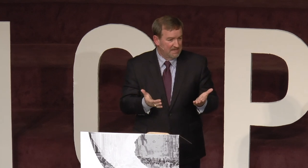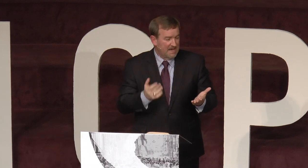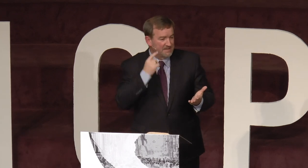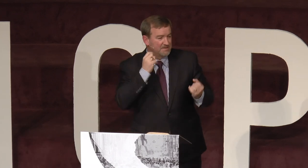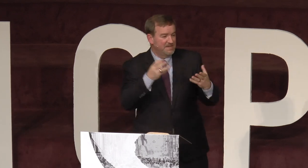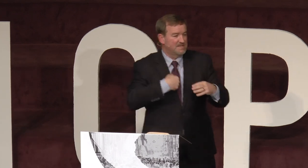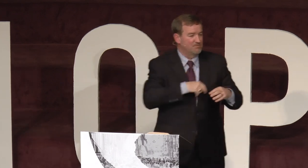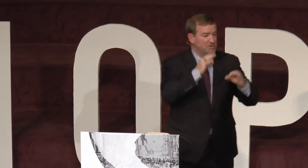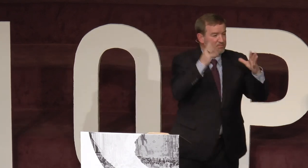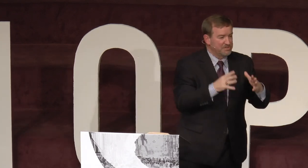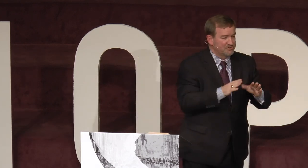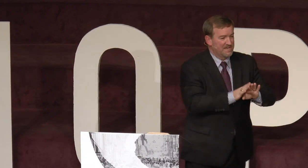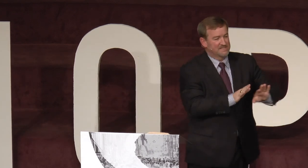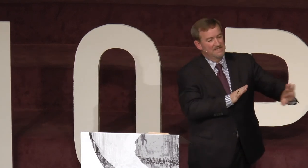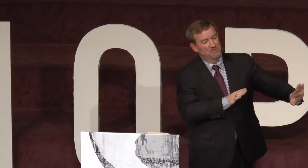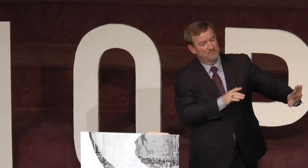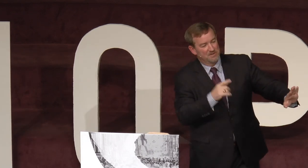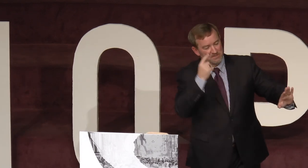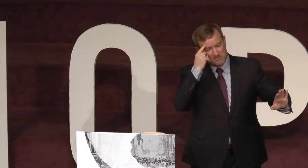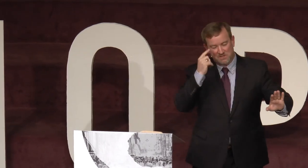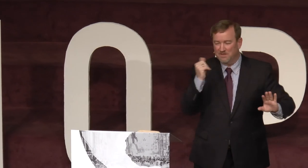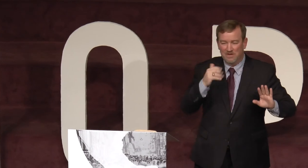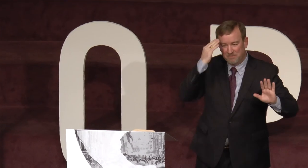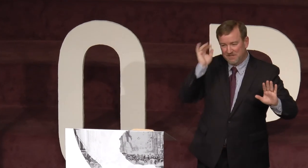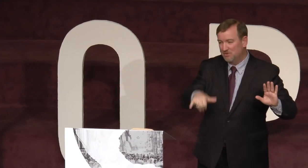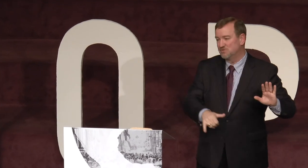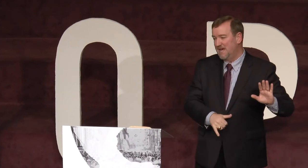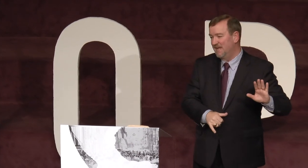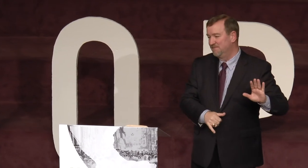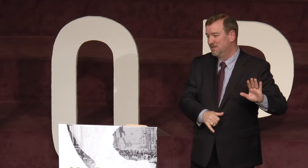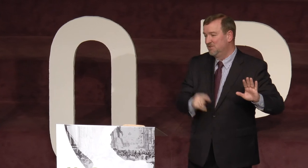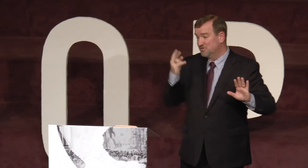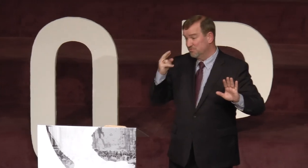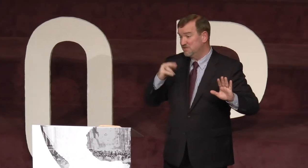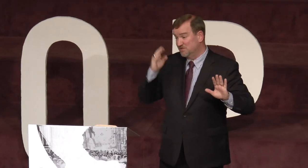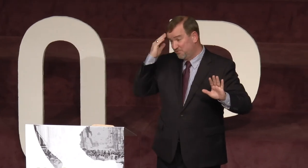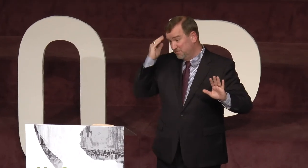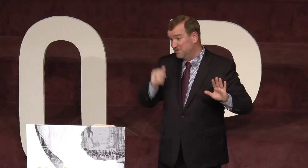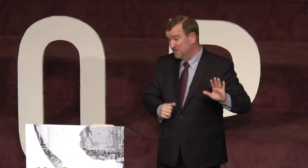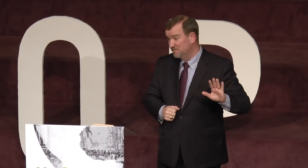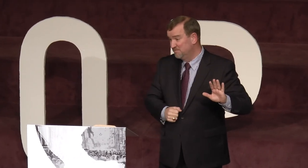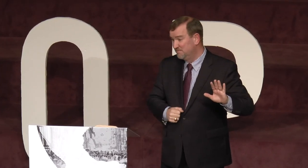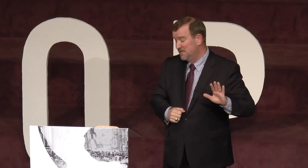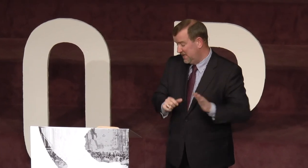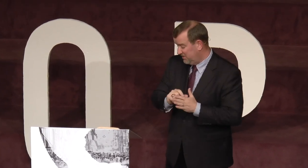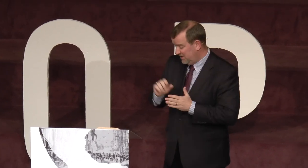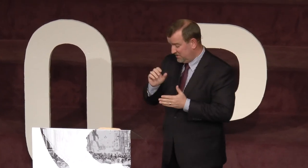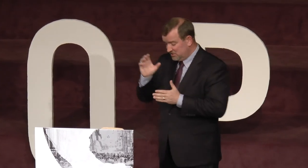I think many times we preachers kind of stay away from them because we think, well, everybody knows that. There's a reason they're familiar. In